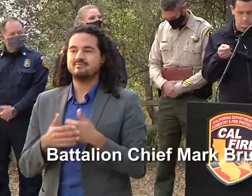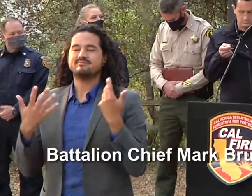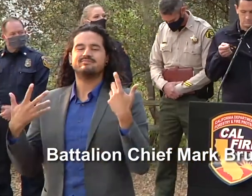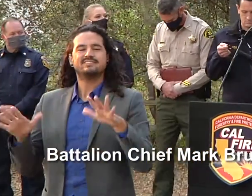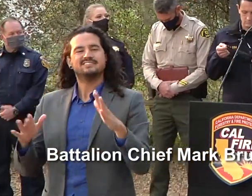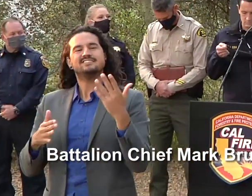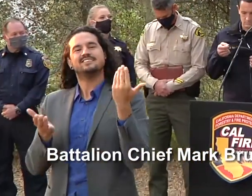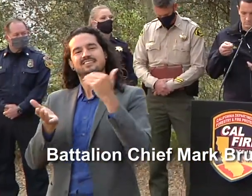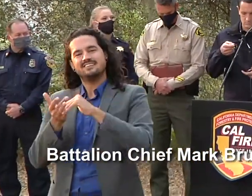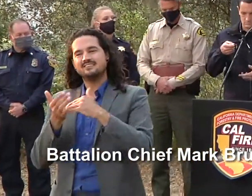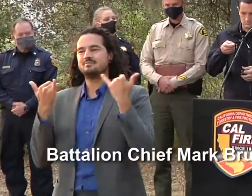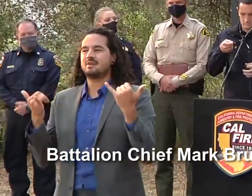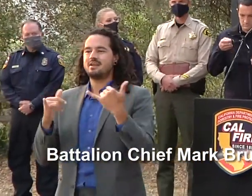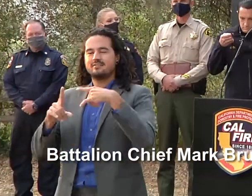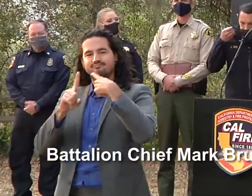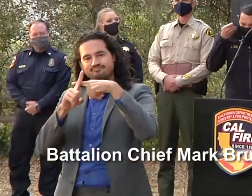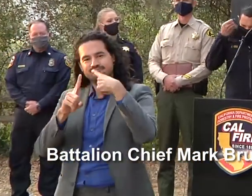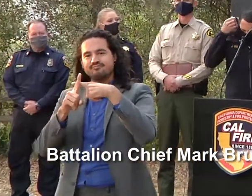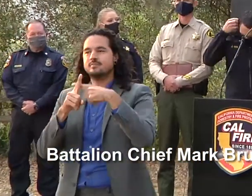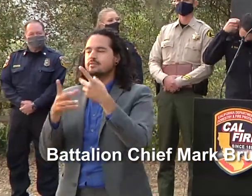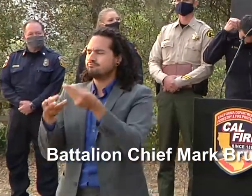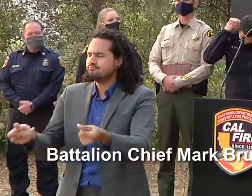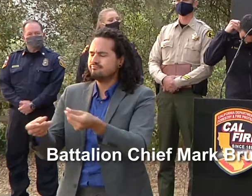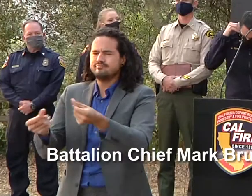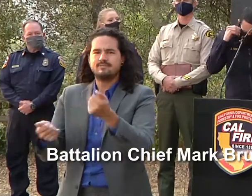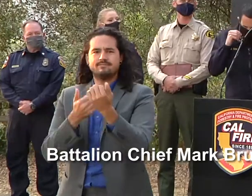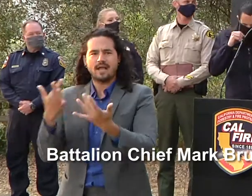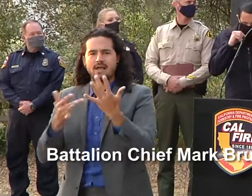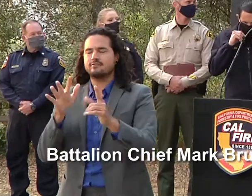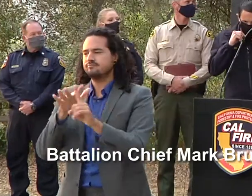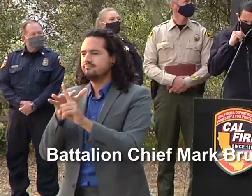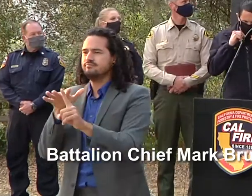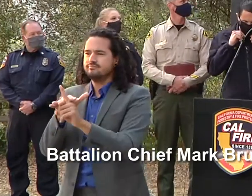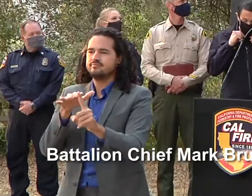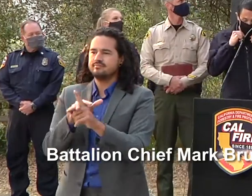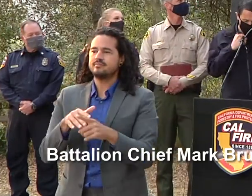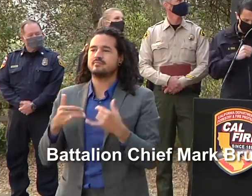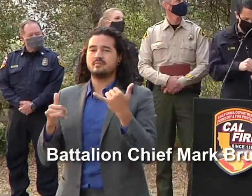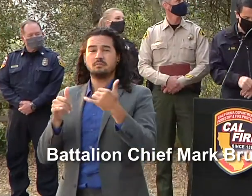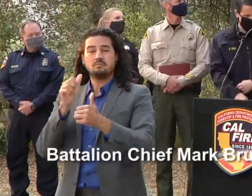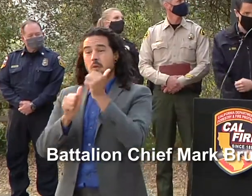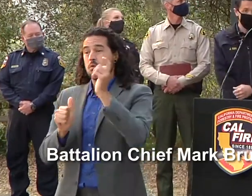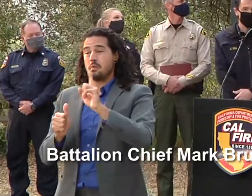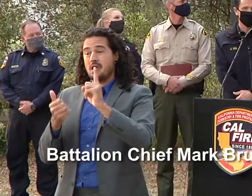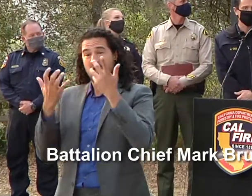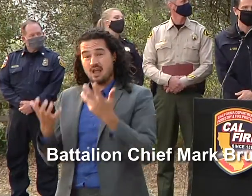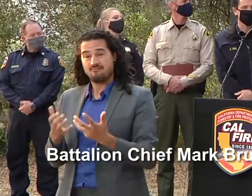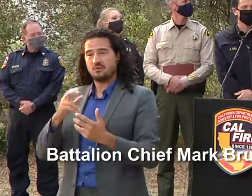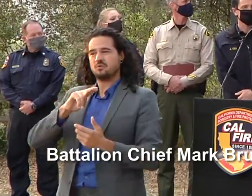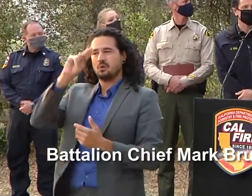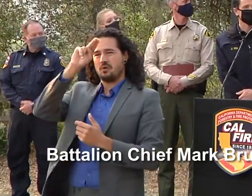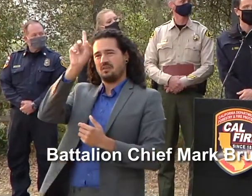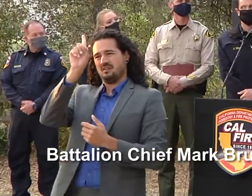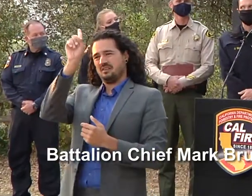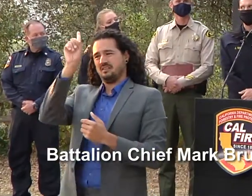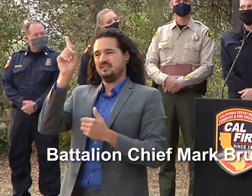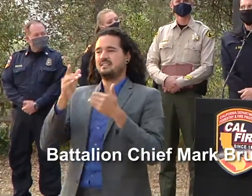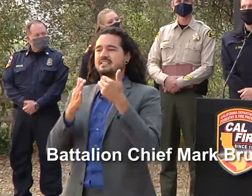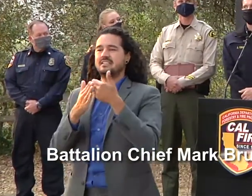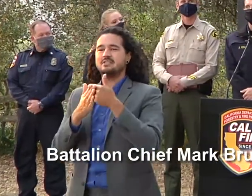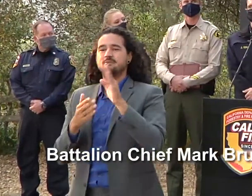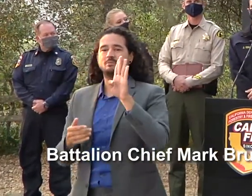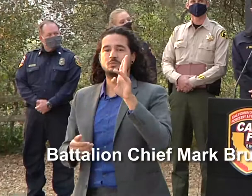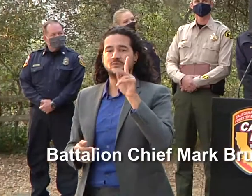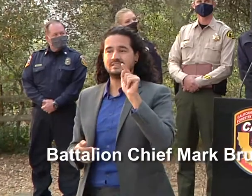of suppression activities on this incident uh predominantly in the northern north zone near batano park has been a